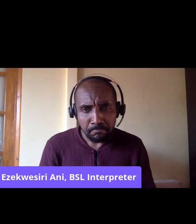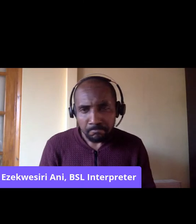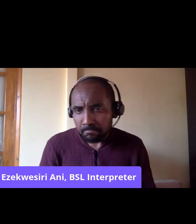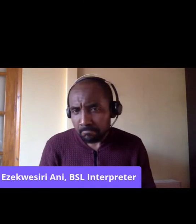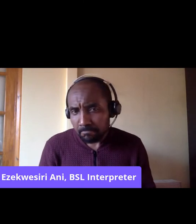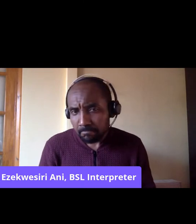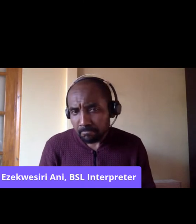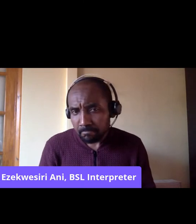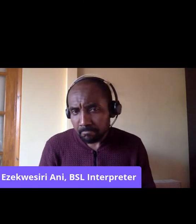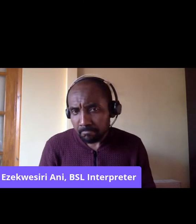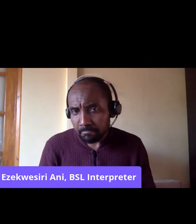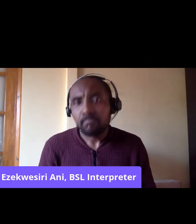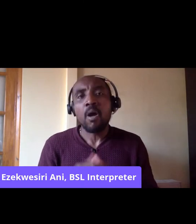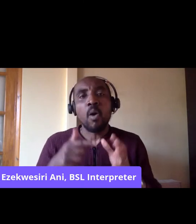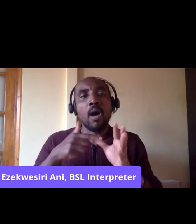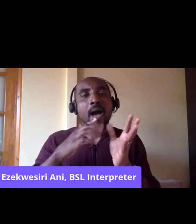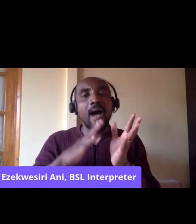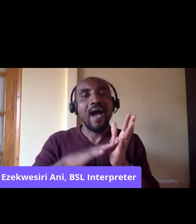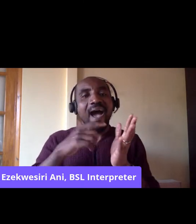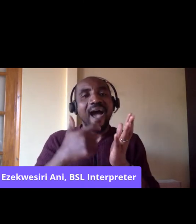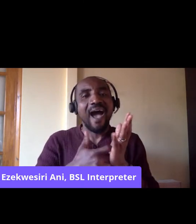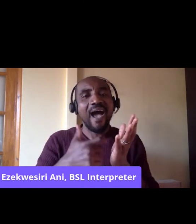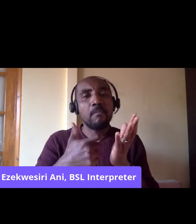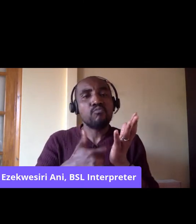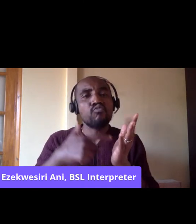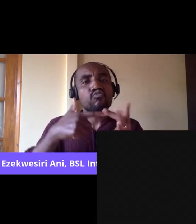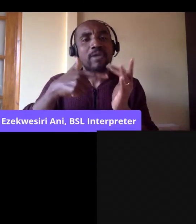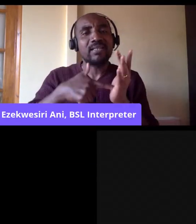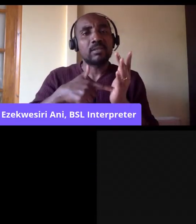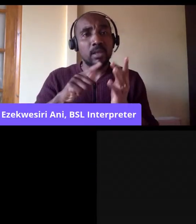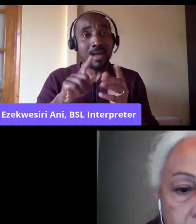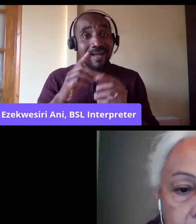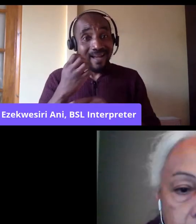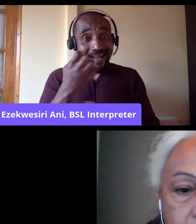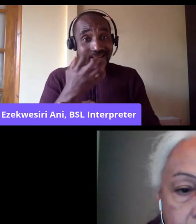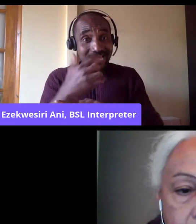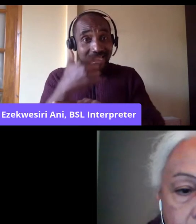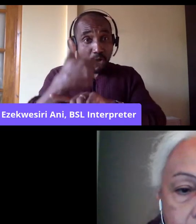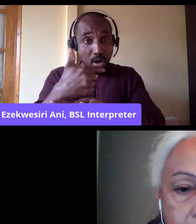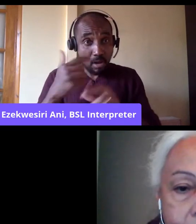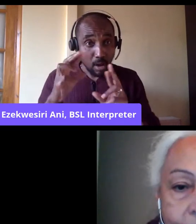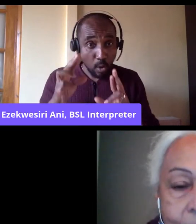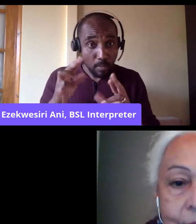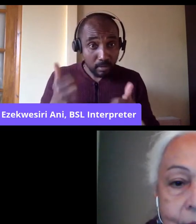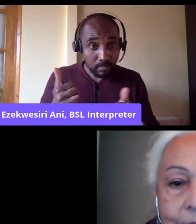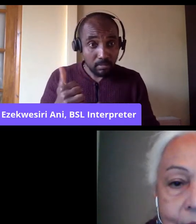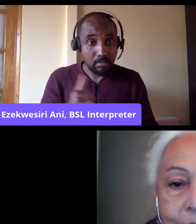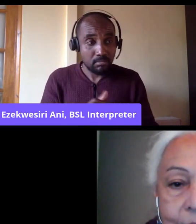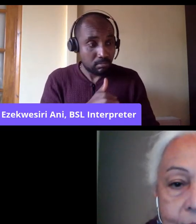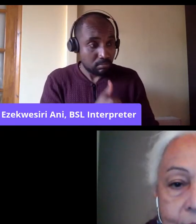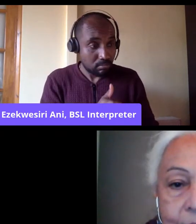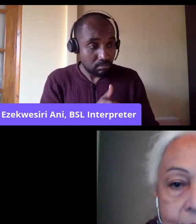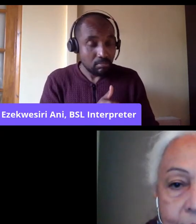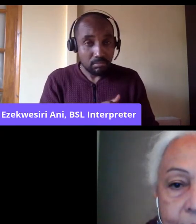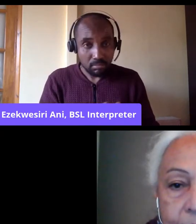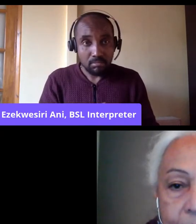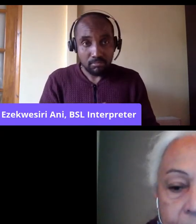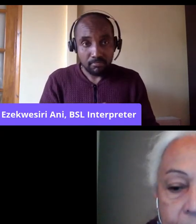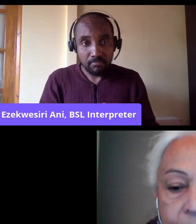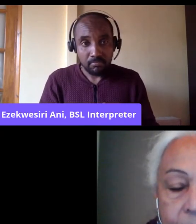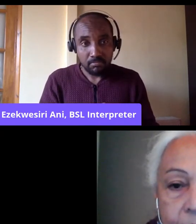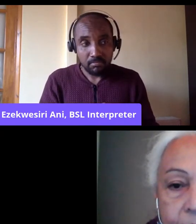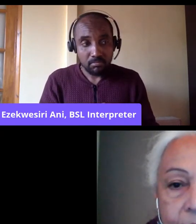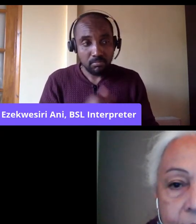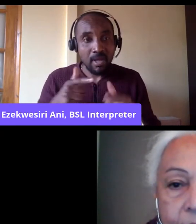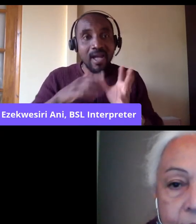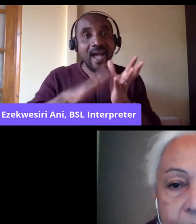that Amrit's camera is now working. So, we've got Amrit Wilson.